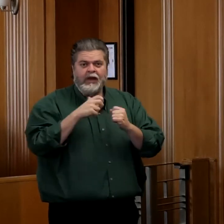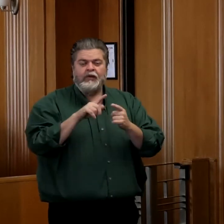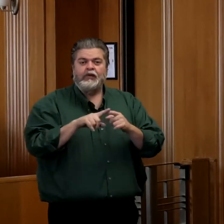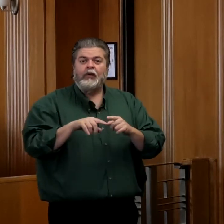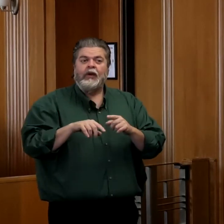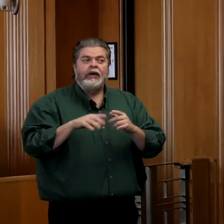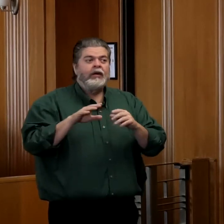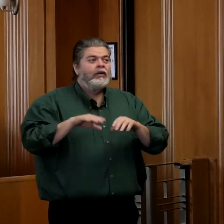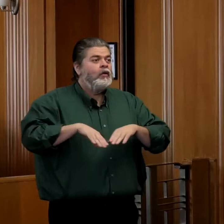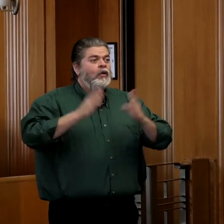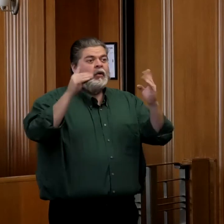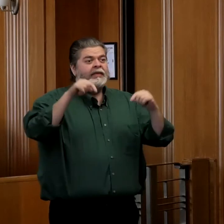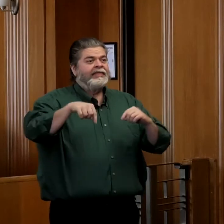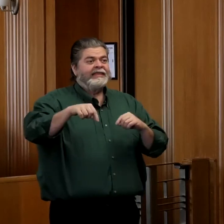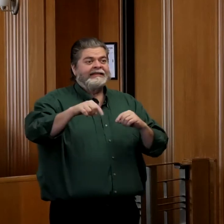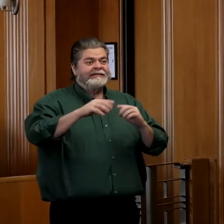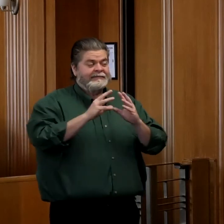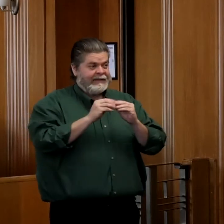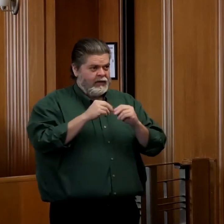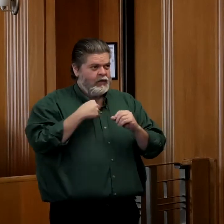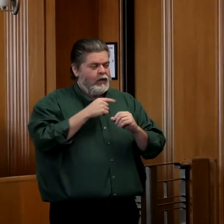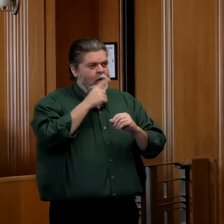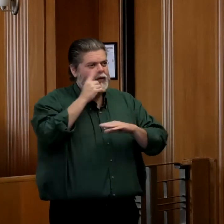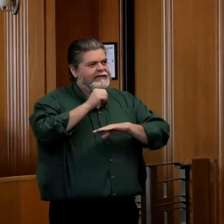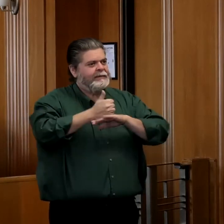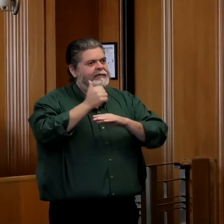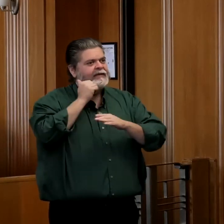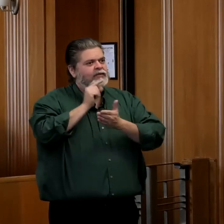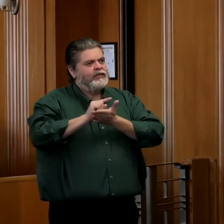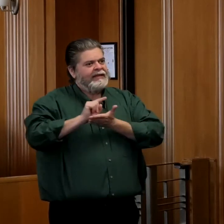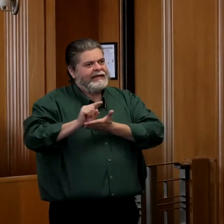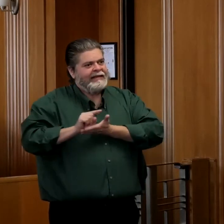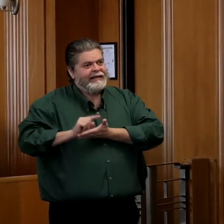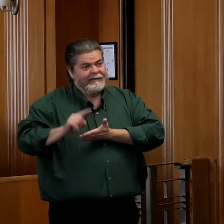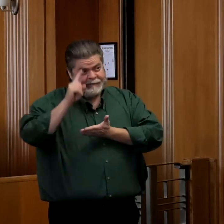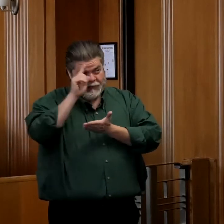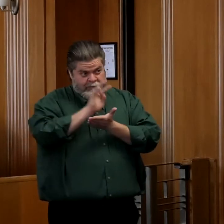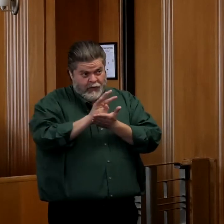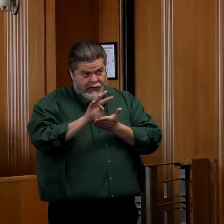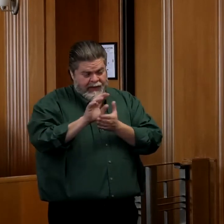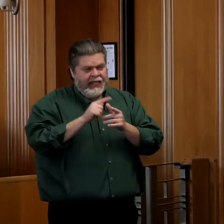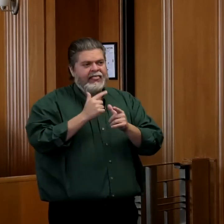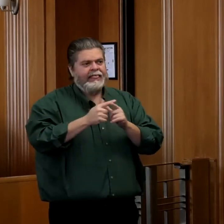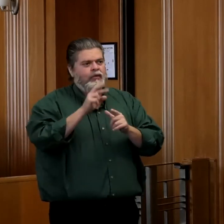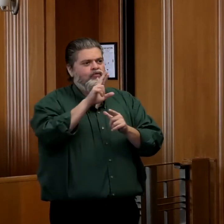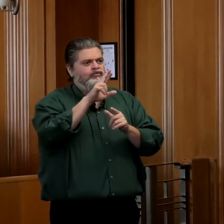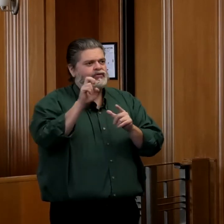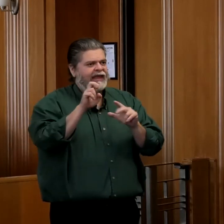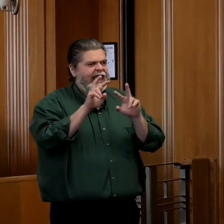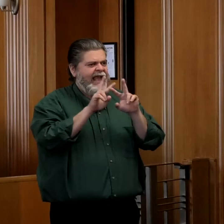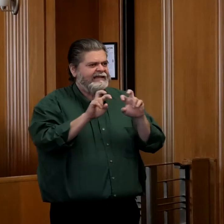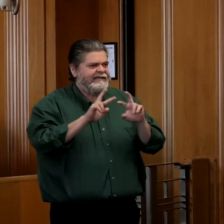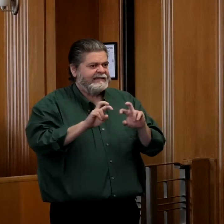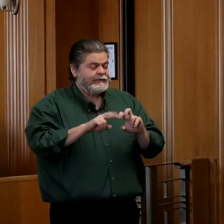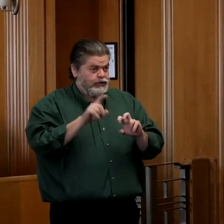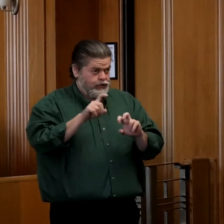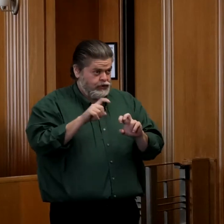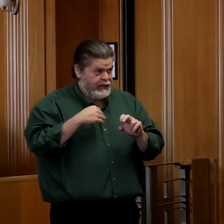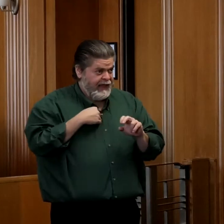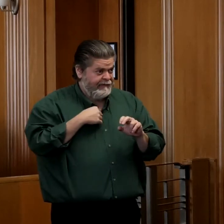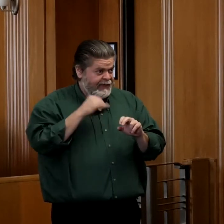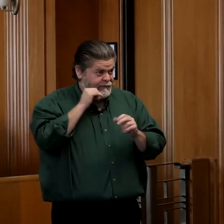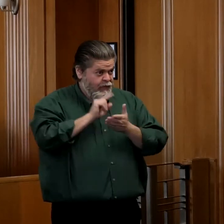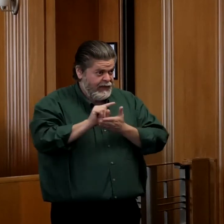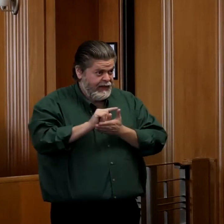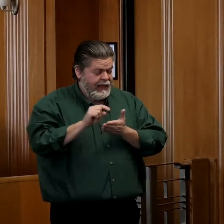When we started these briefings, we set up weekly briefings for four weeks, and then we were going to reassess what the frequency of these need to be.